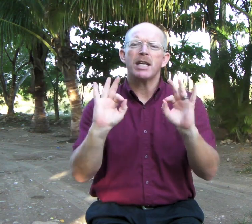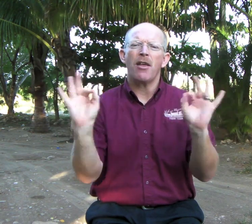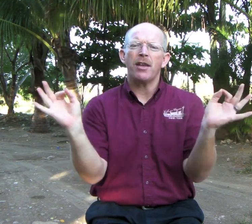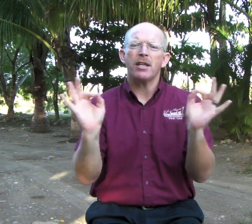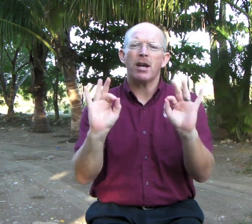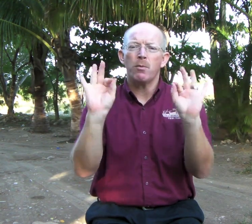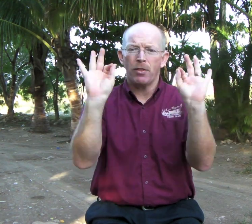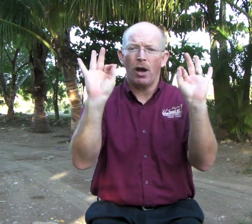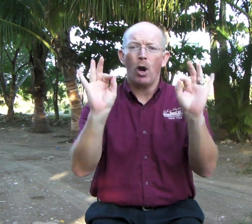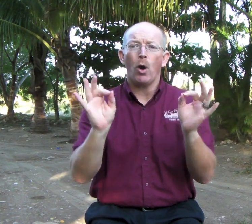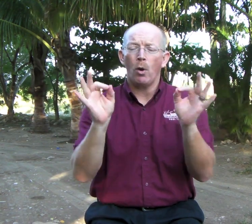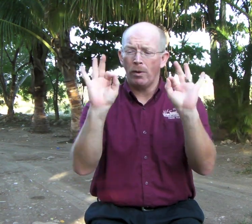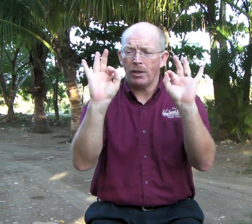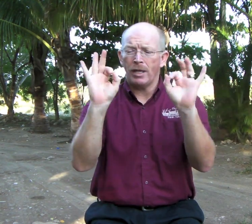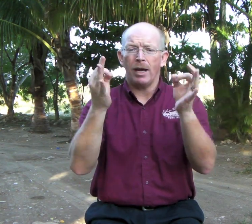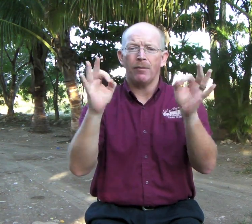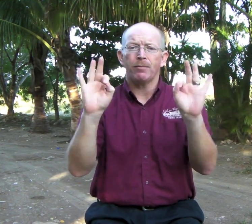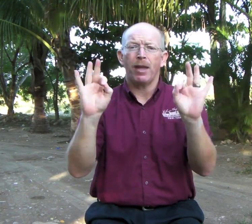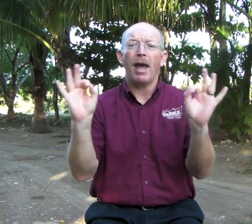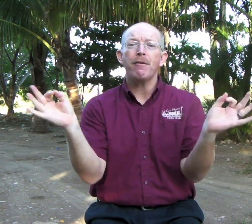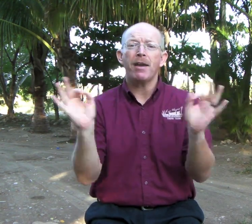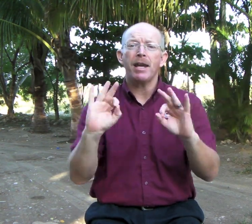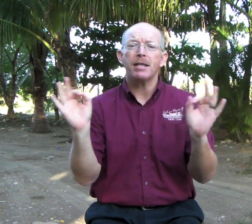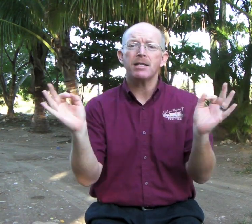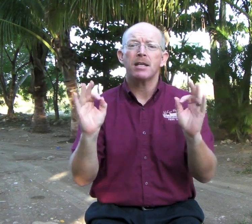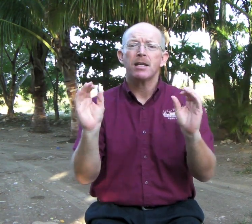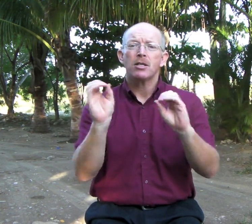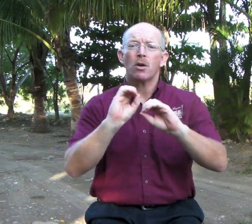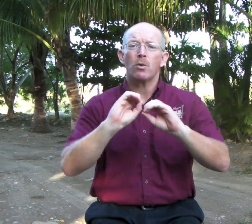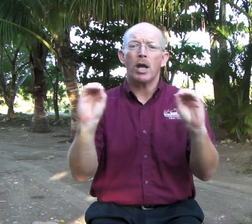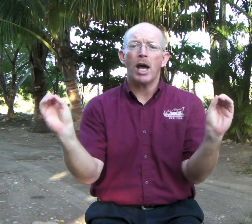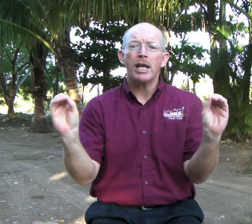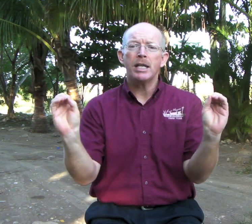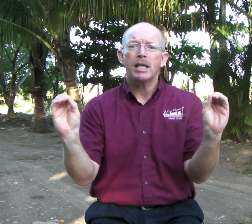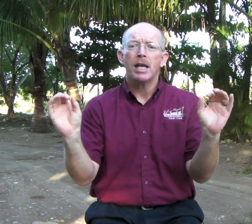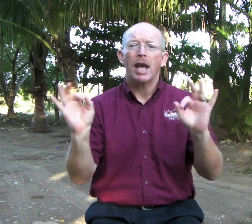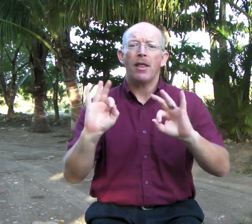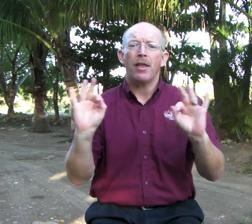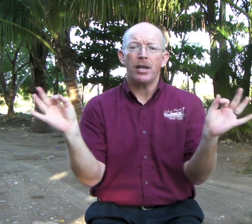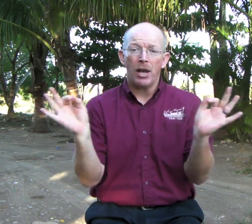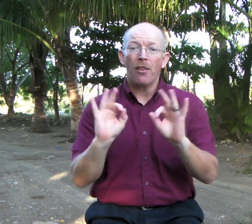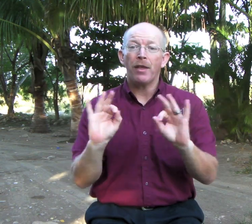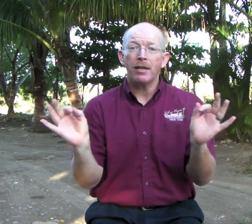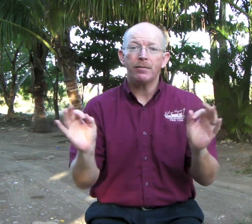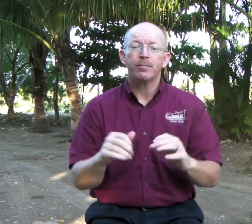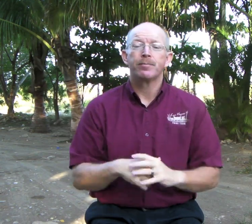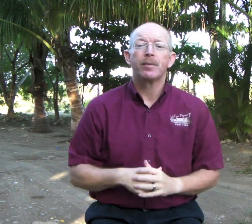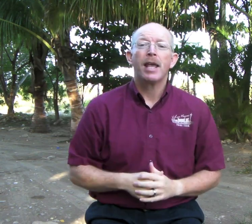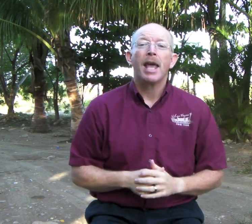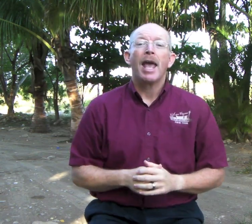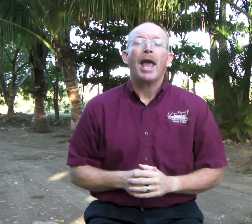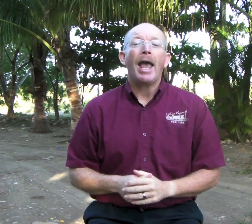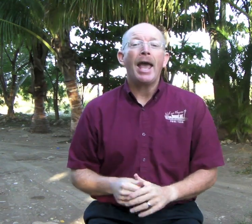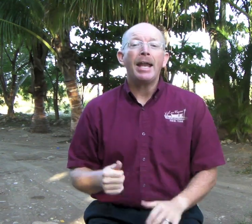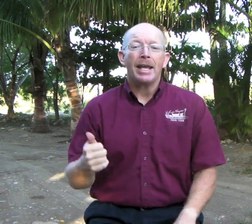nothing done with the F hands. So none and then nothing. Any.